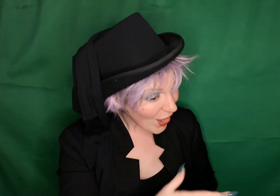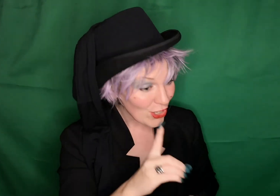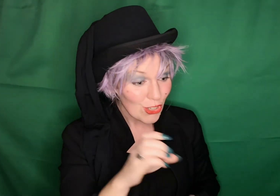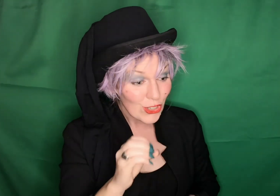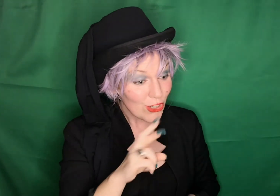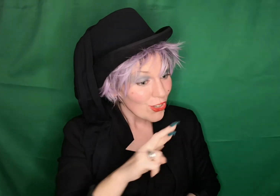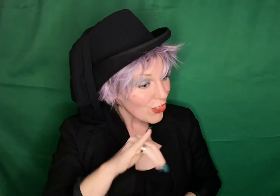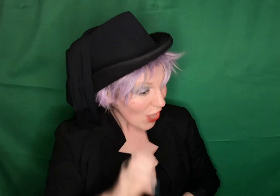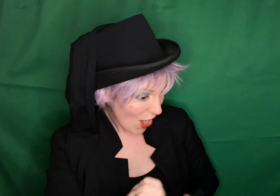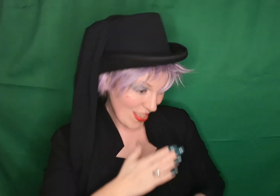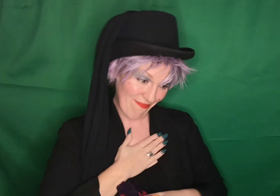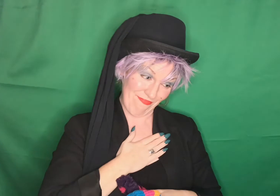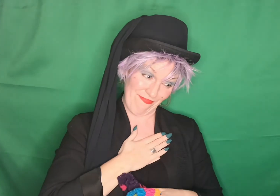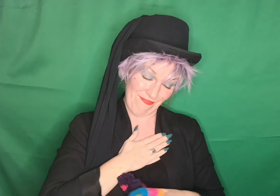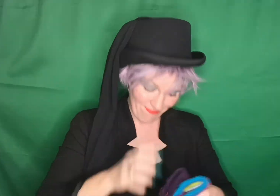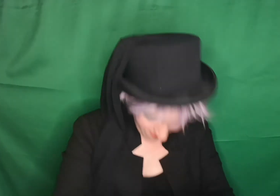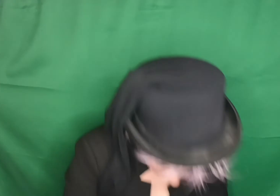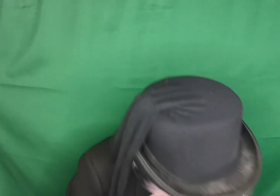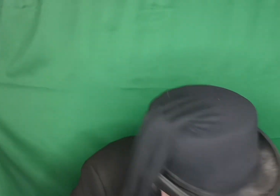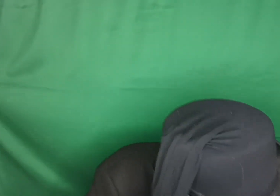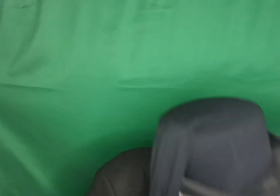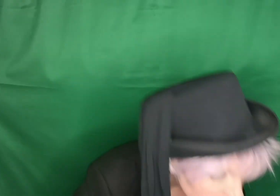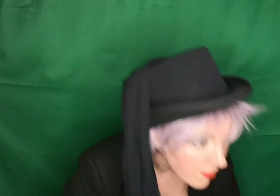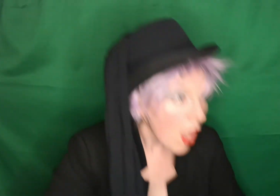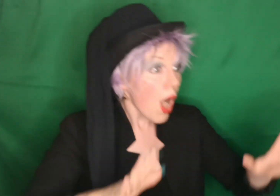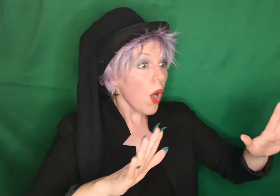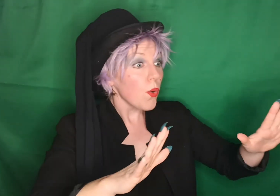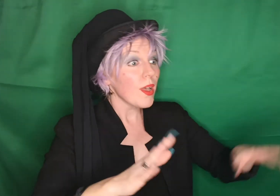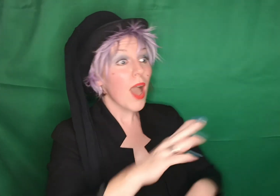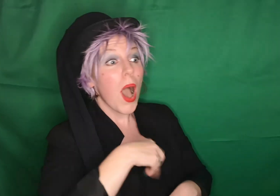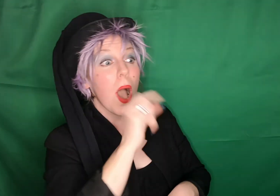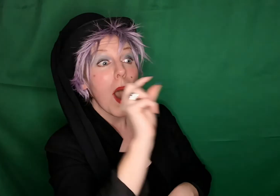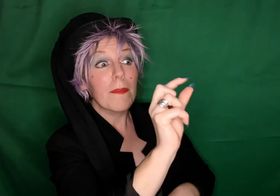Why, I thought you were going to dress as a queen too, cried Miss Dorp.